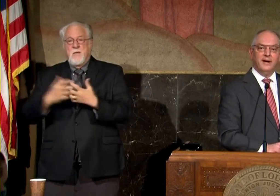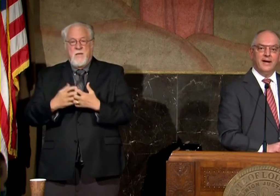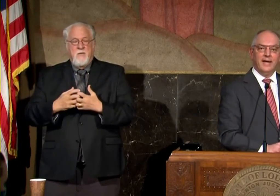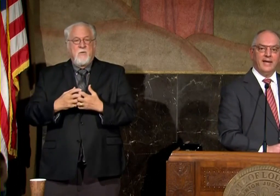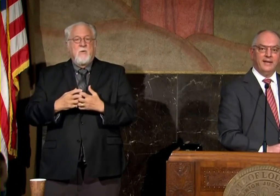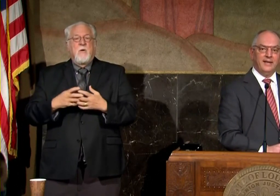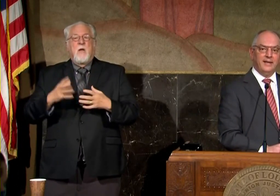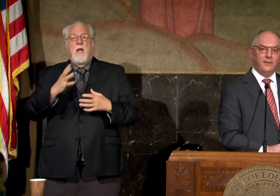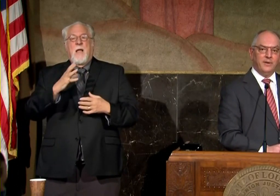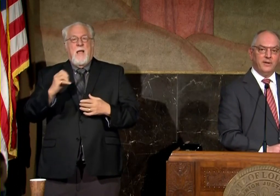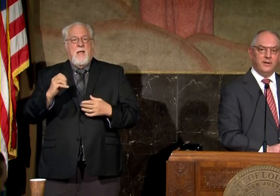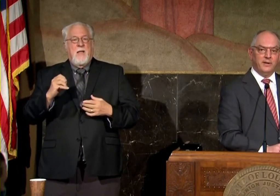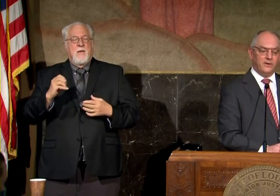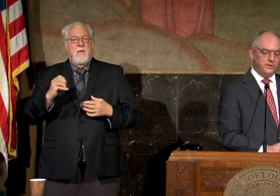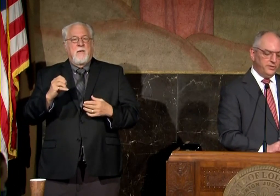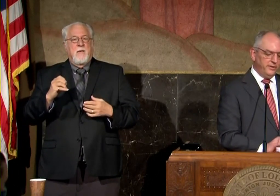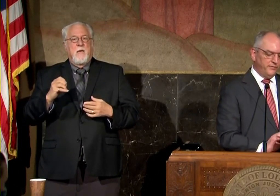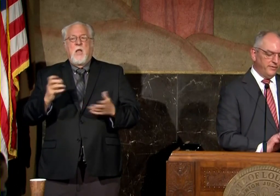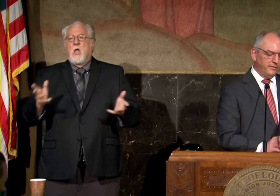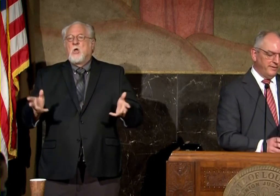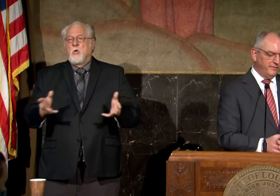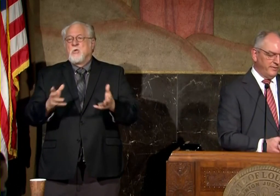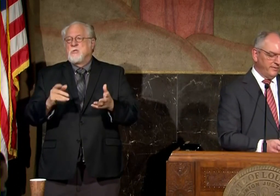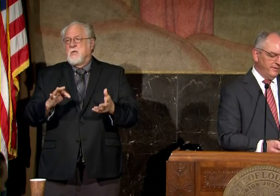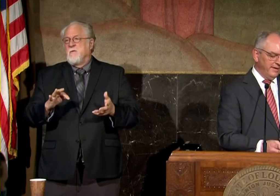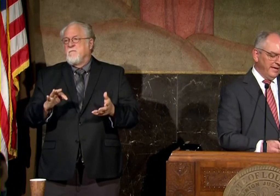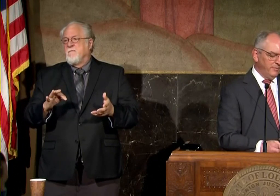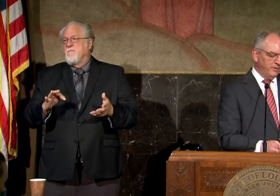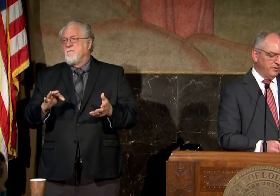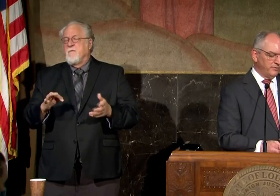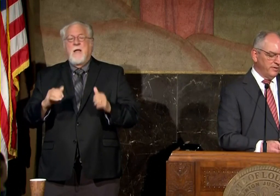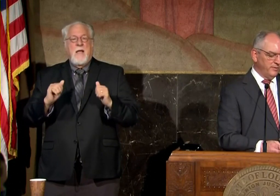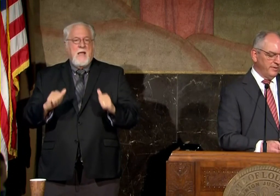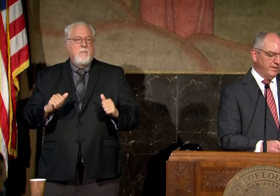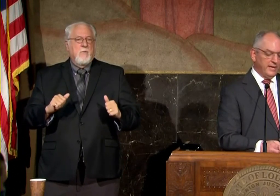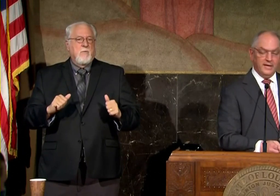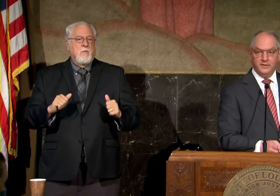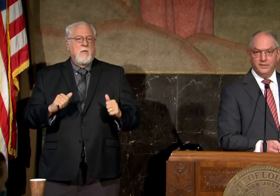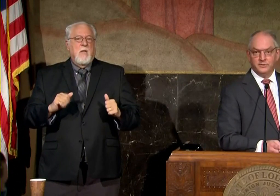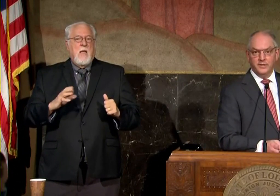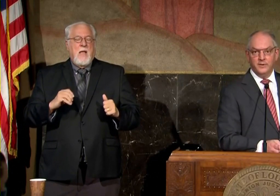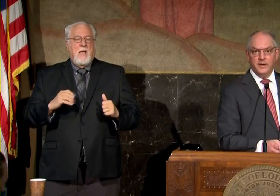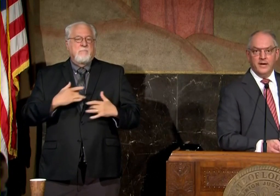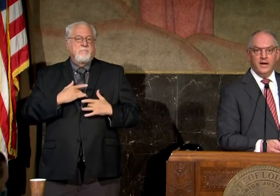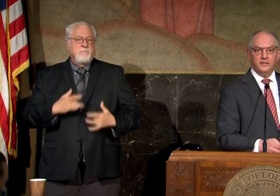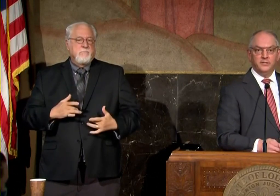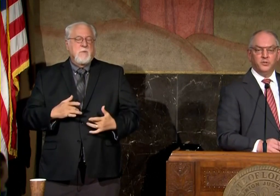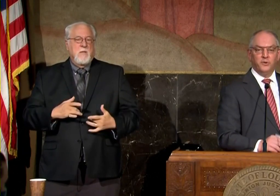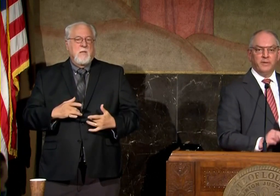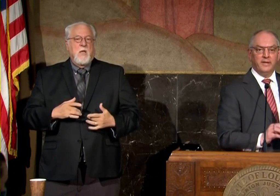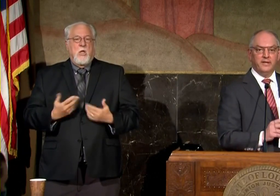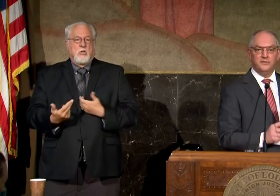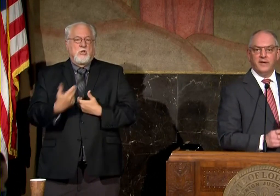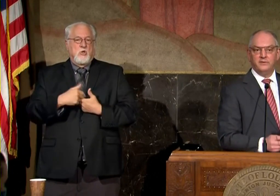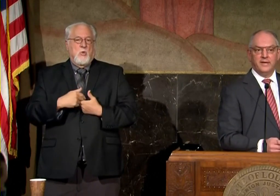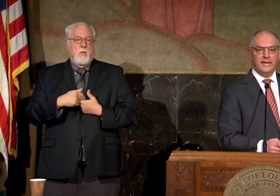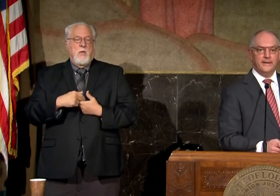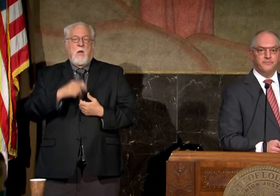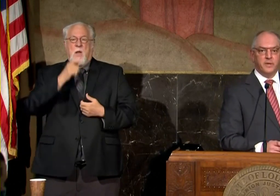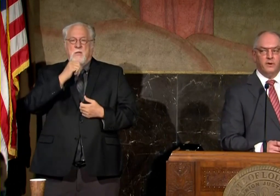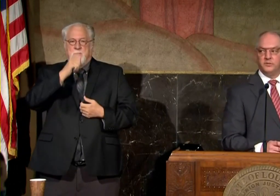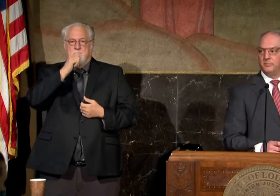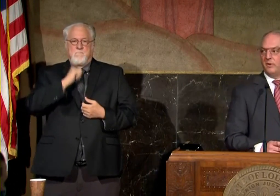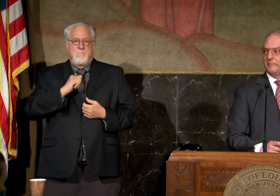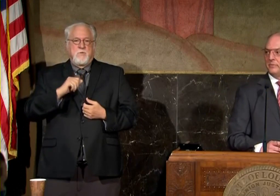uh and and i would encourage you if you're if you're able to do so and inclined to do so uh to join me in lunch fasting